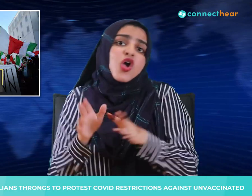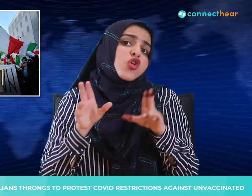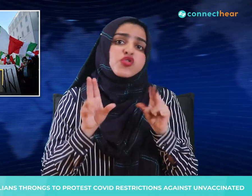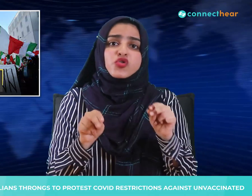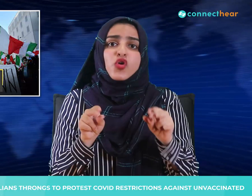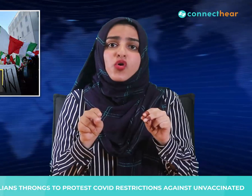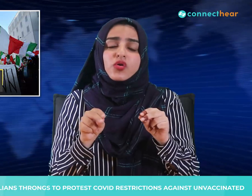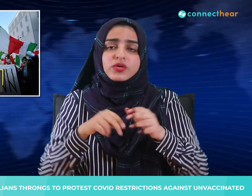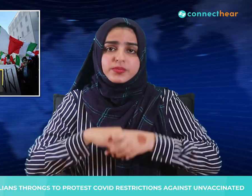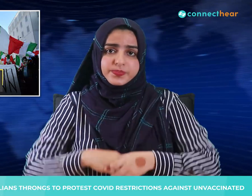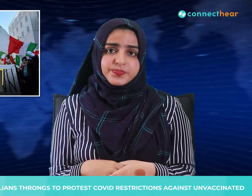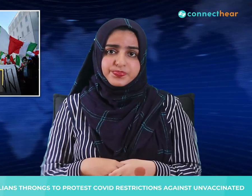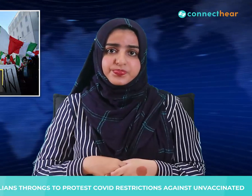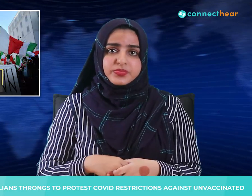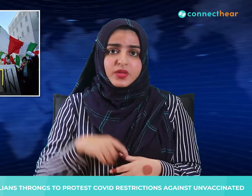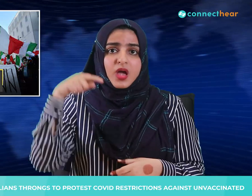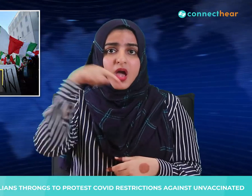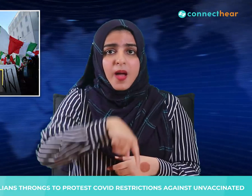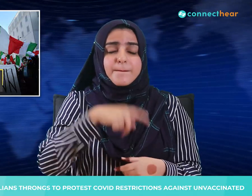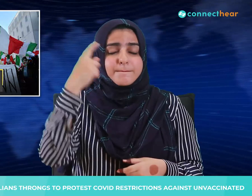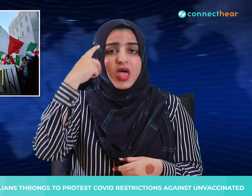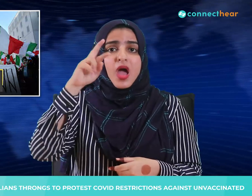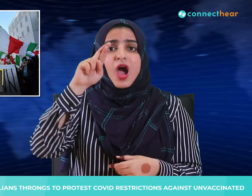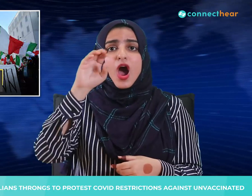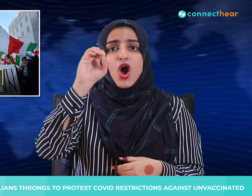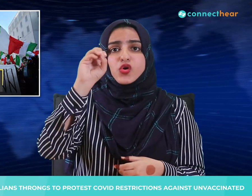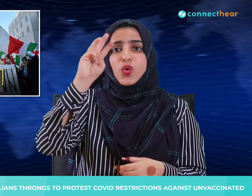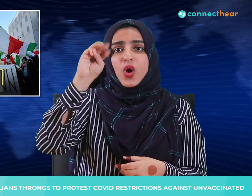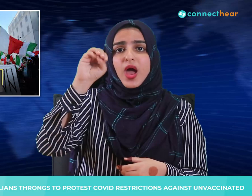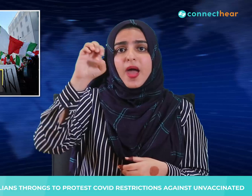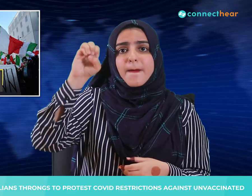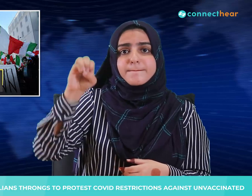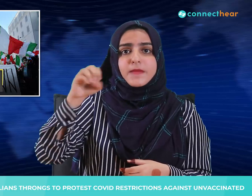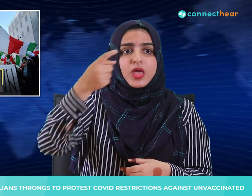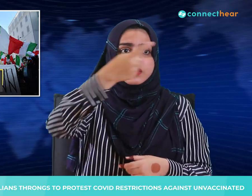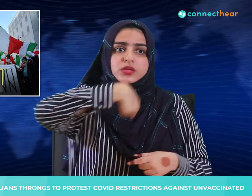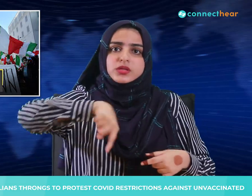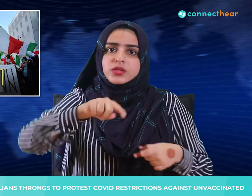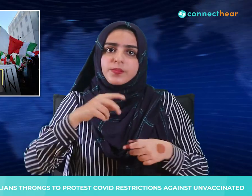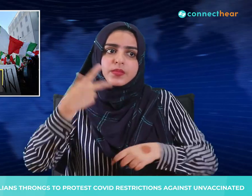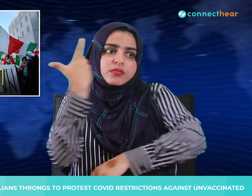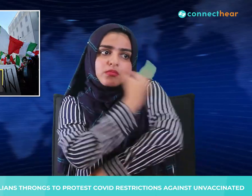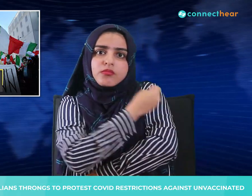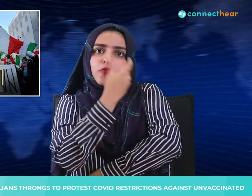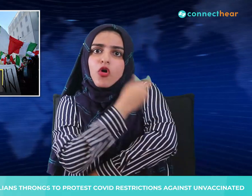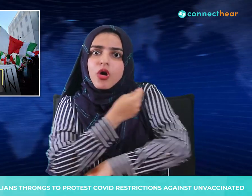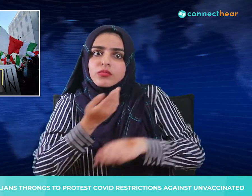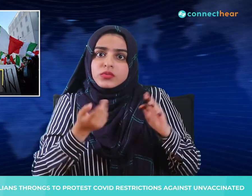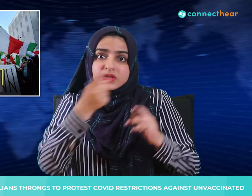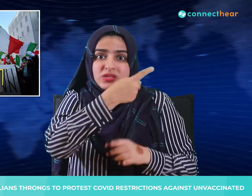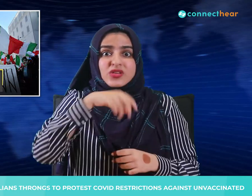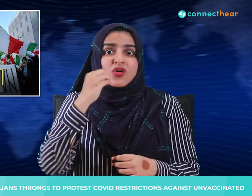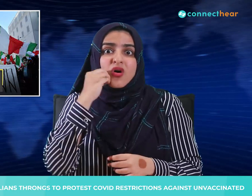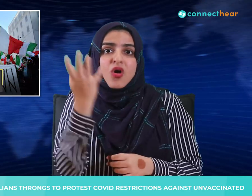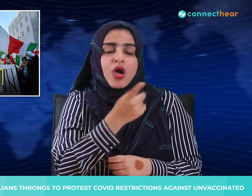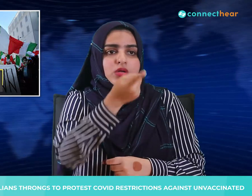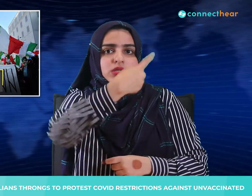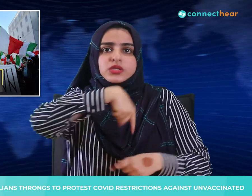While another, in Rome's historic center, read vaccine set you free. Protesters in Genova were